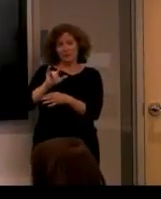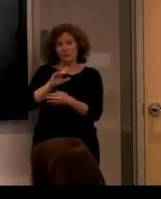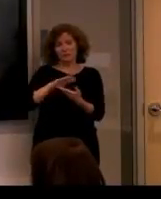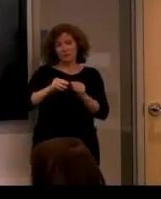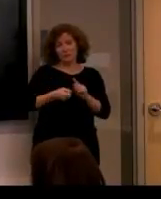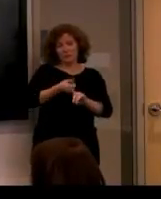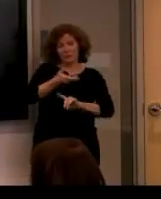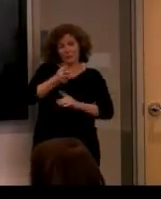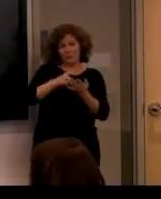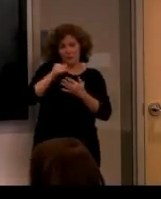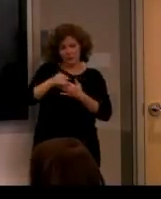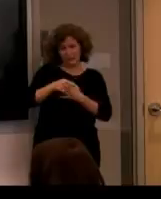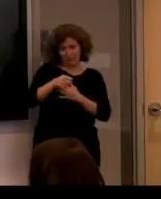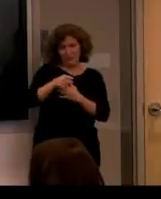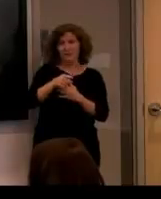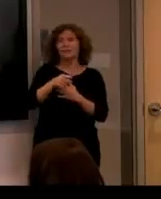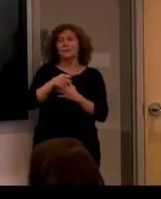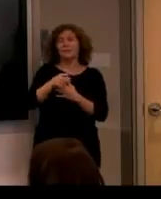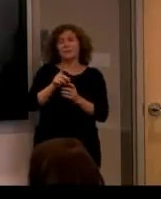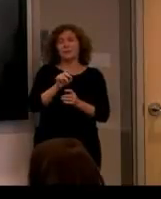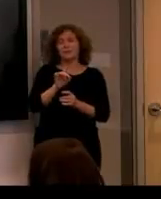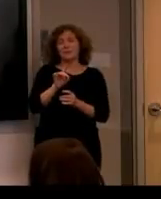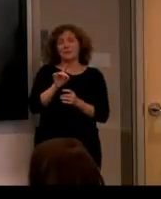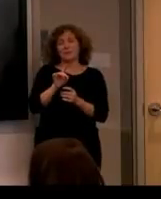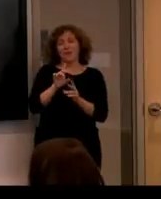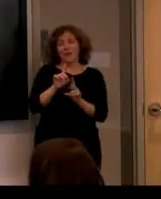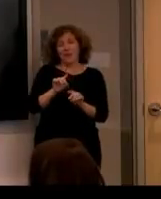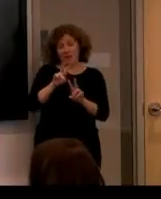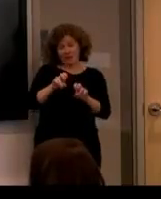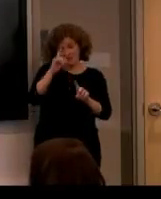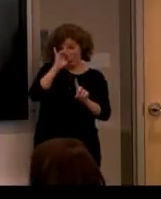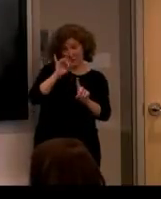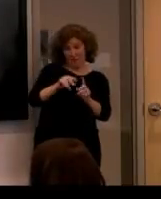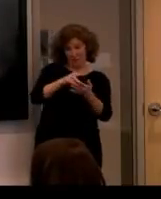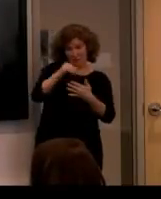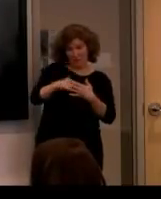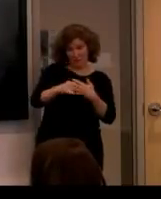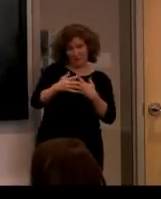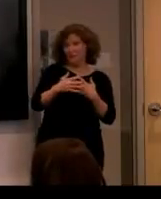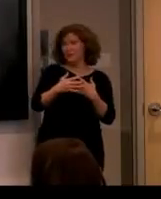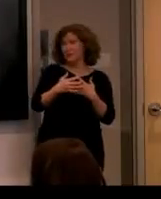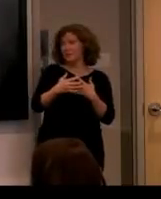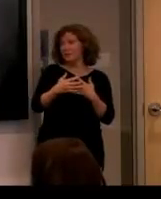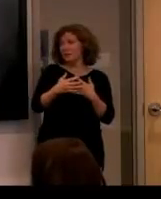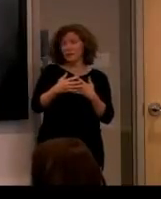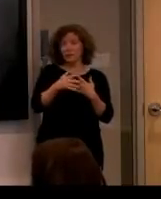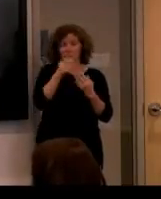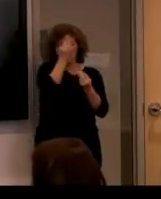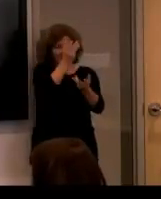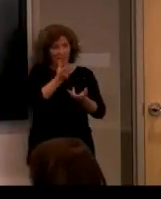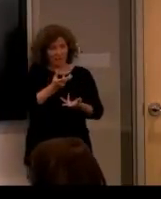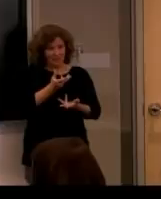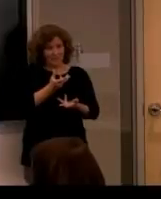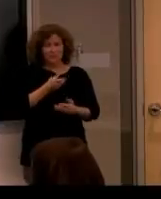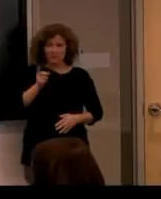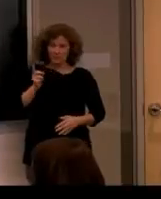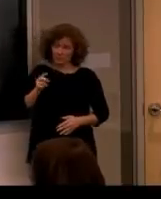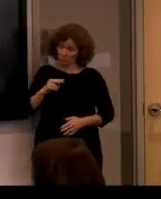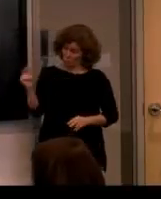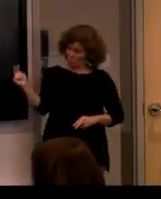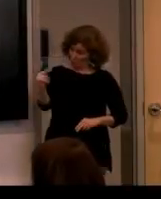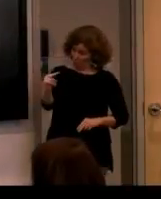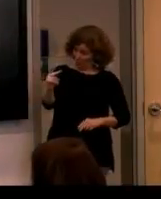project and when we do the analysis for that, you didn't tell us, the people watching,